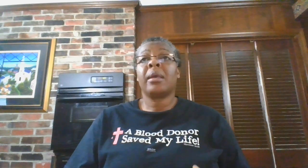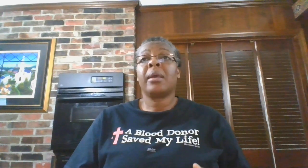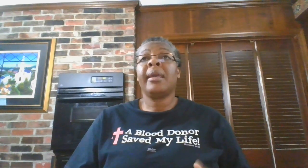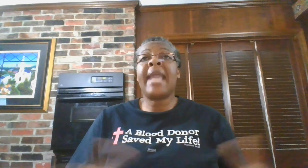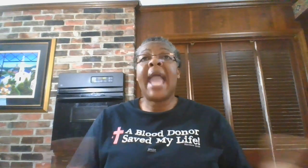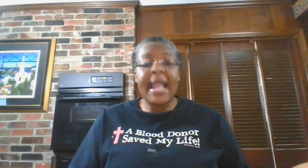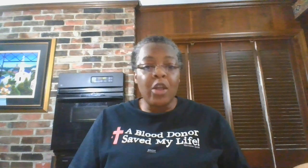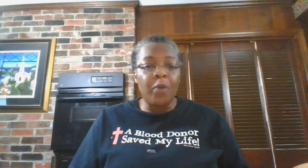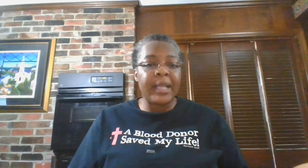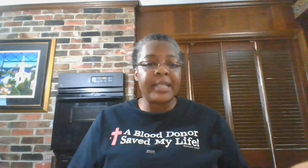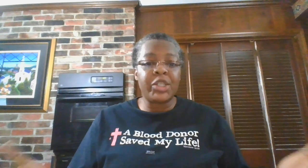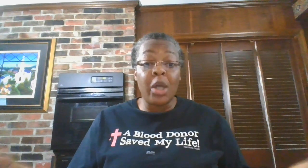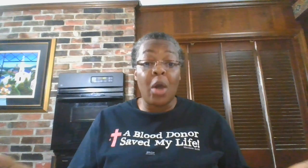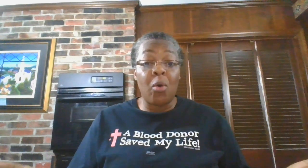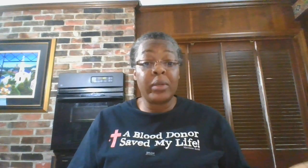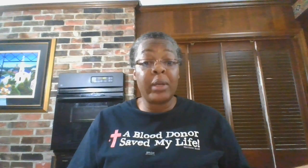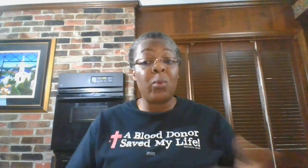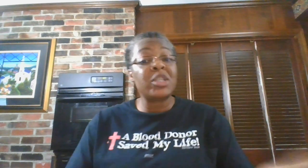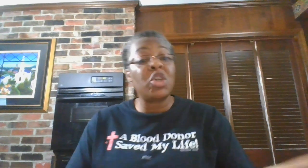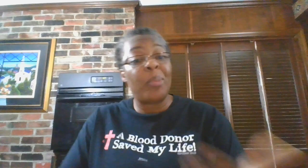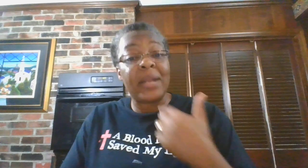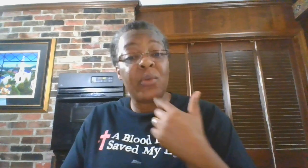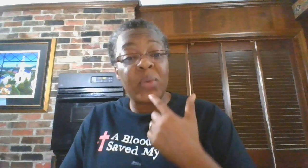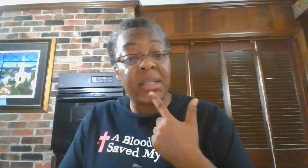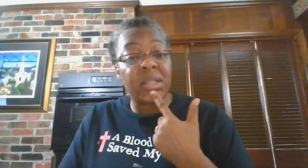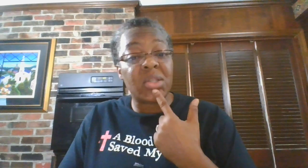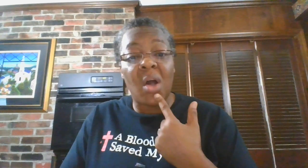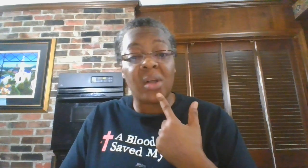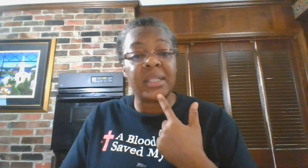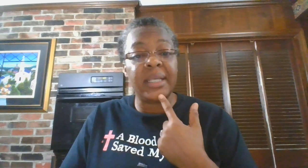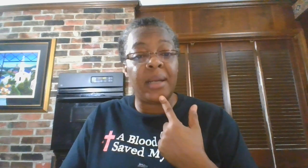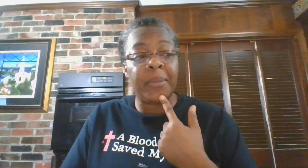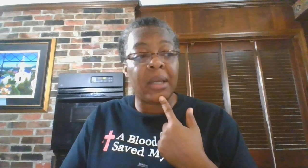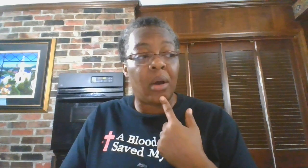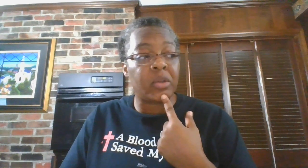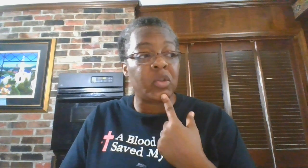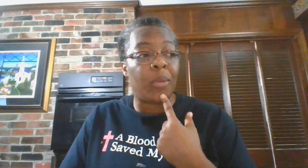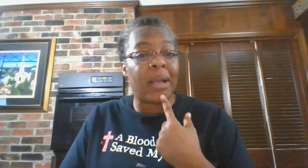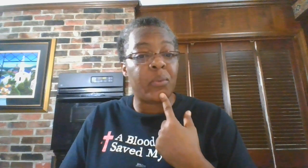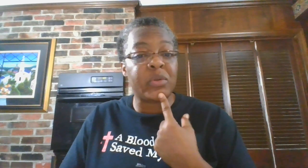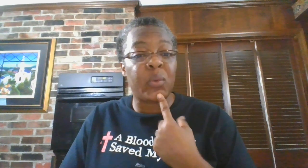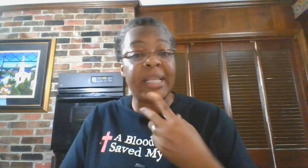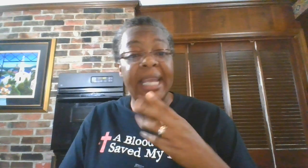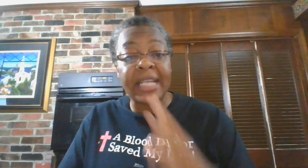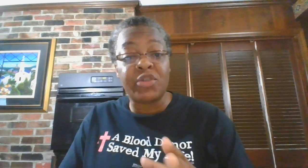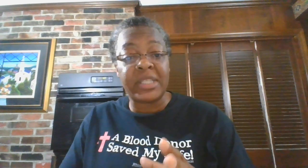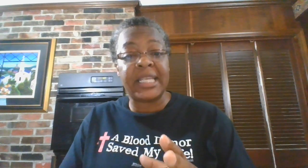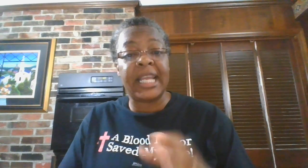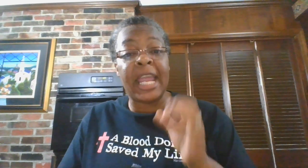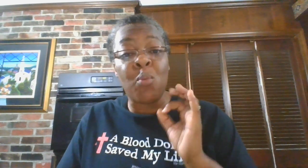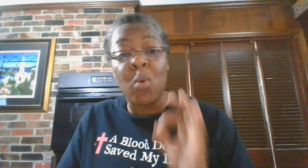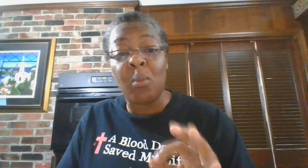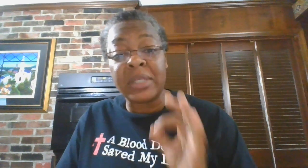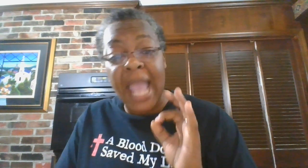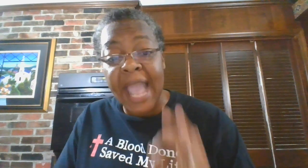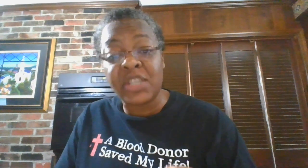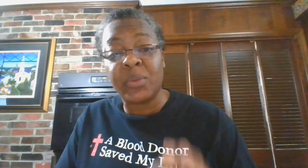He had no place to go. There was nobody really to talk to him because nobody was really interested in what was actually